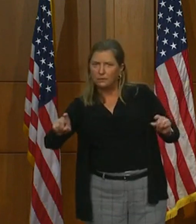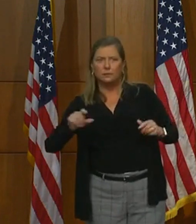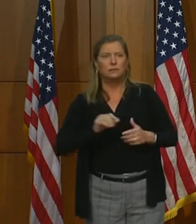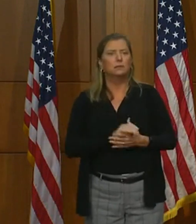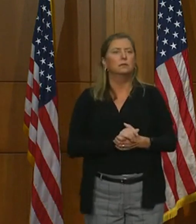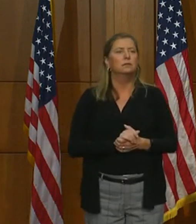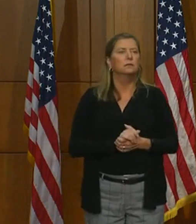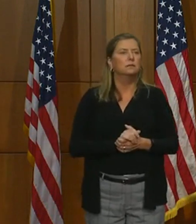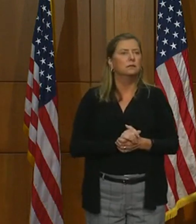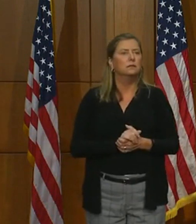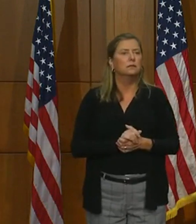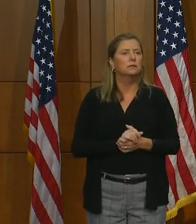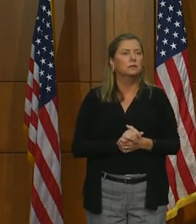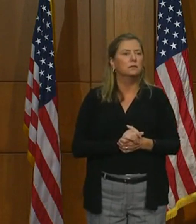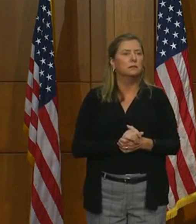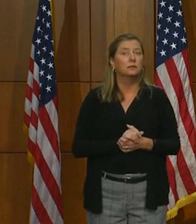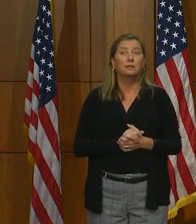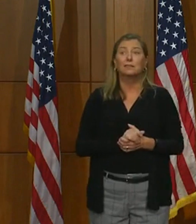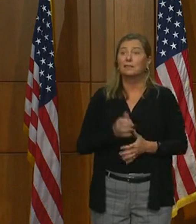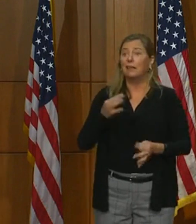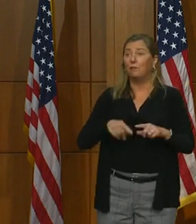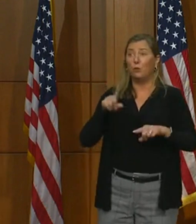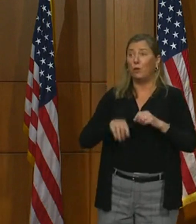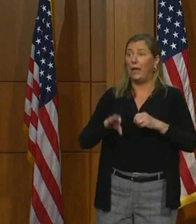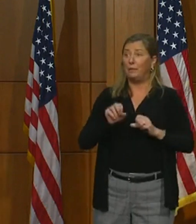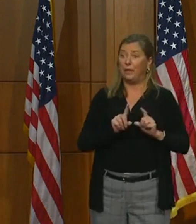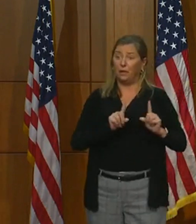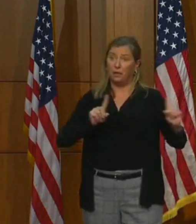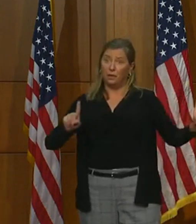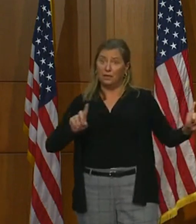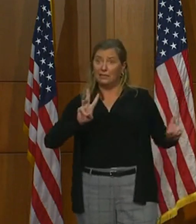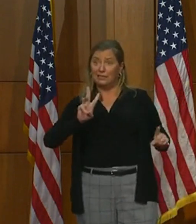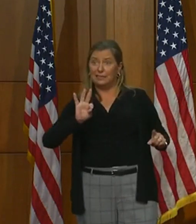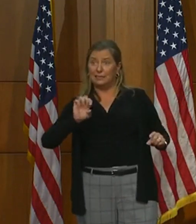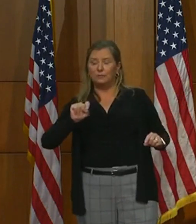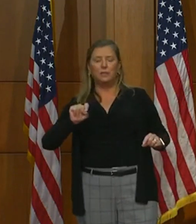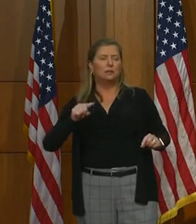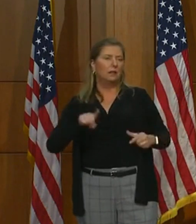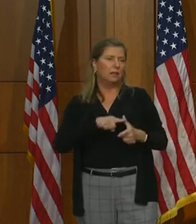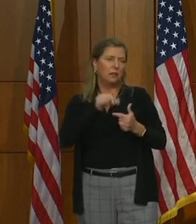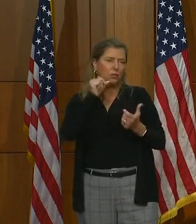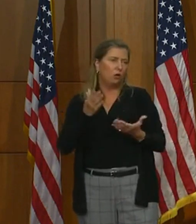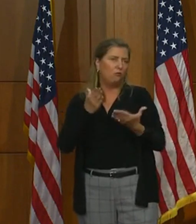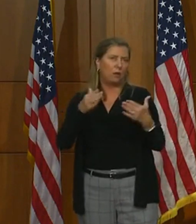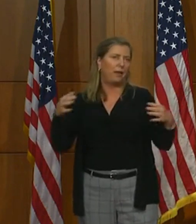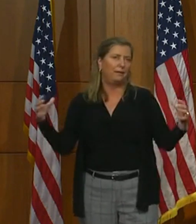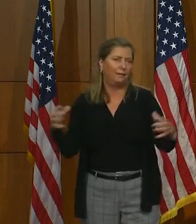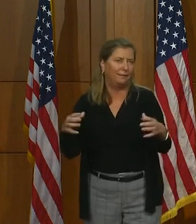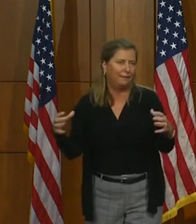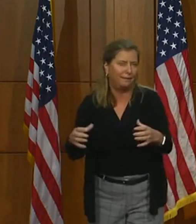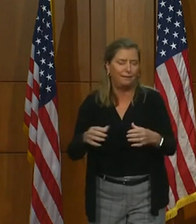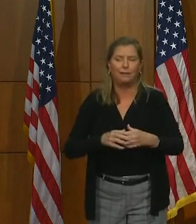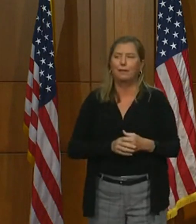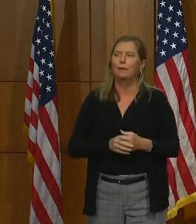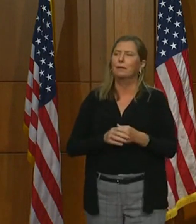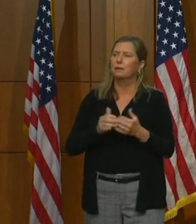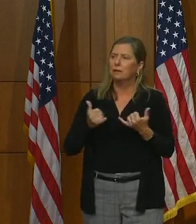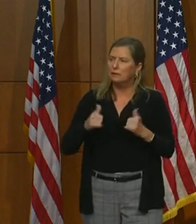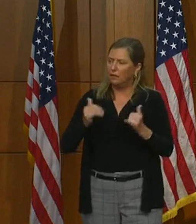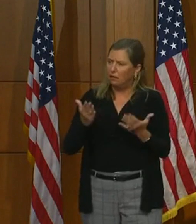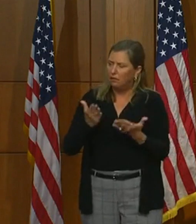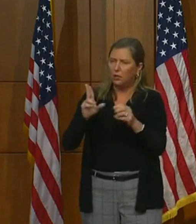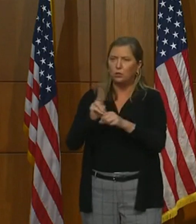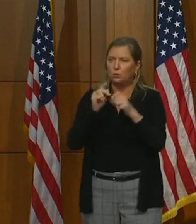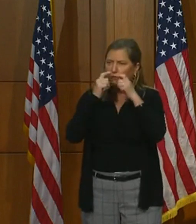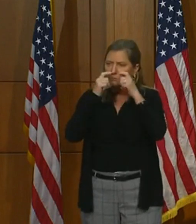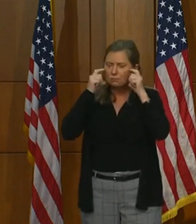people can't stay six feet apart, then we wouldn't recommend the gatherings. We also continue to recommend the facial coverings, which